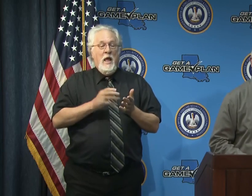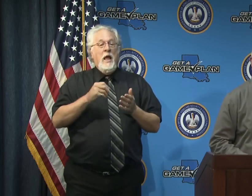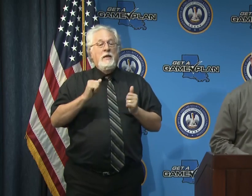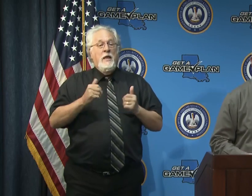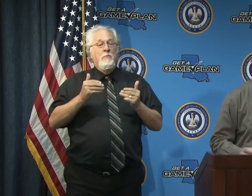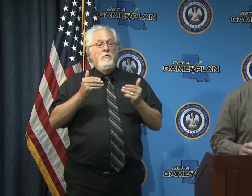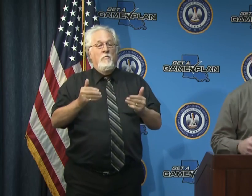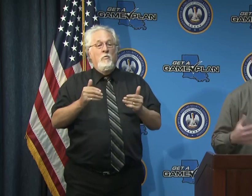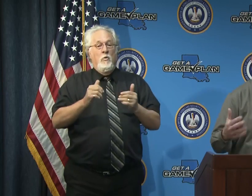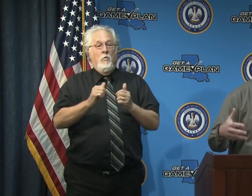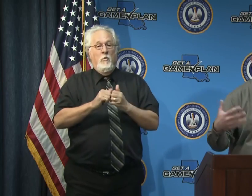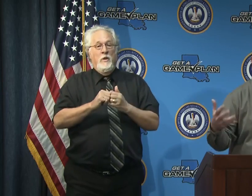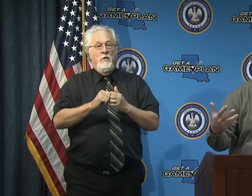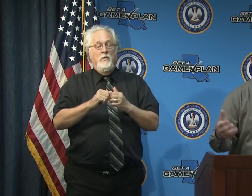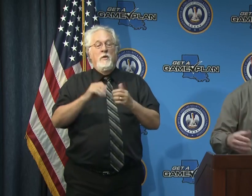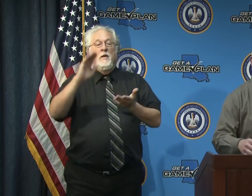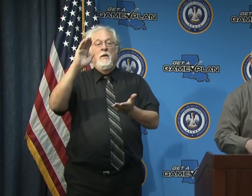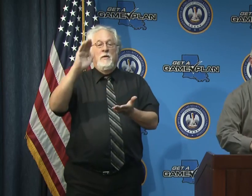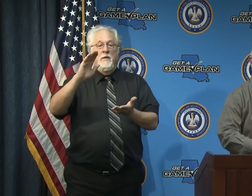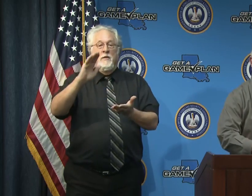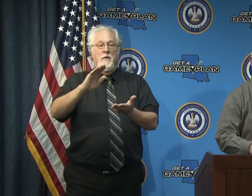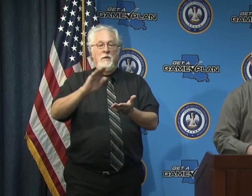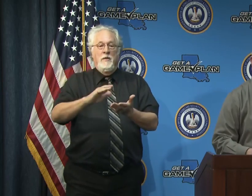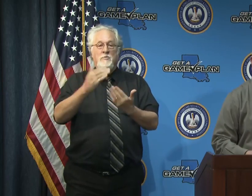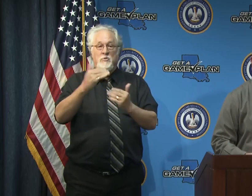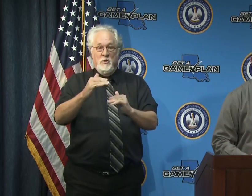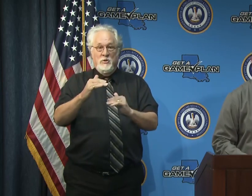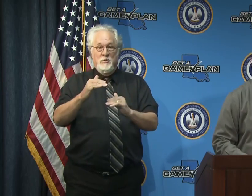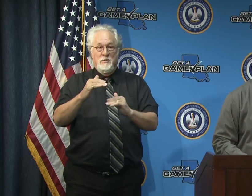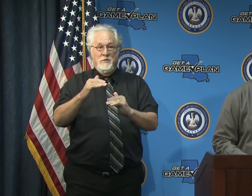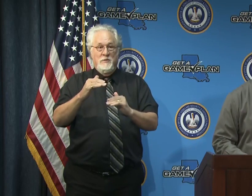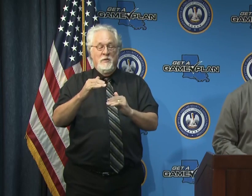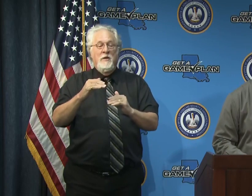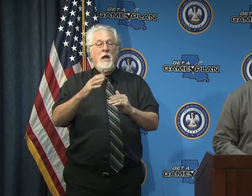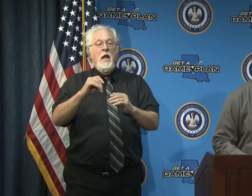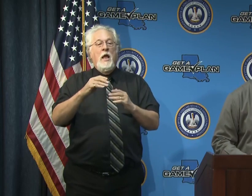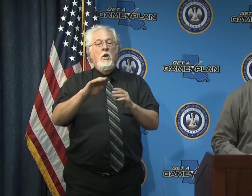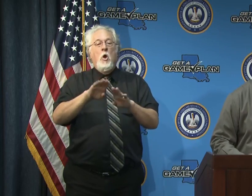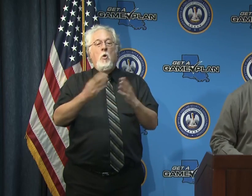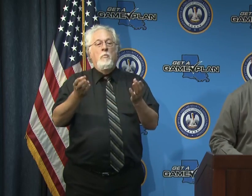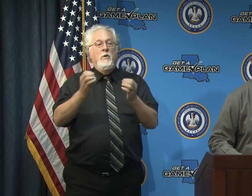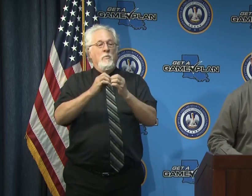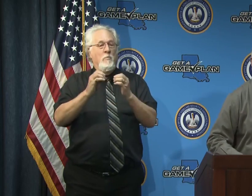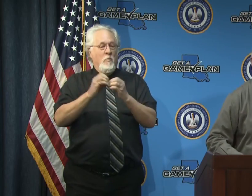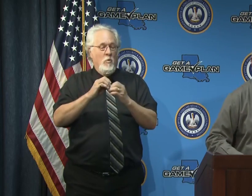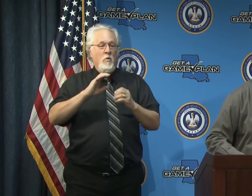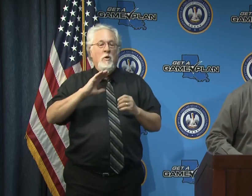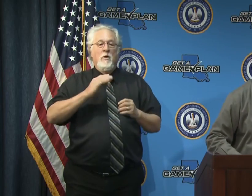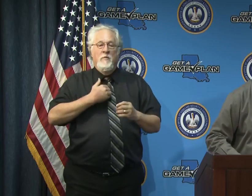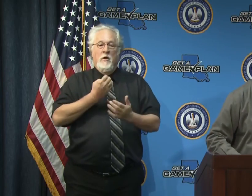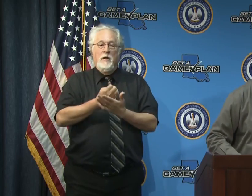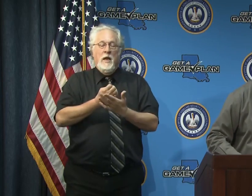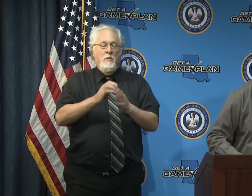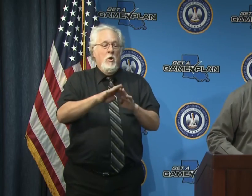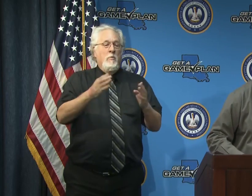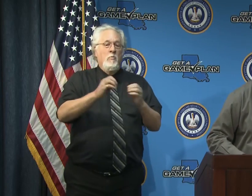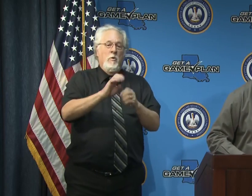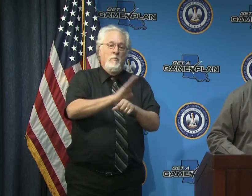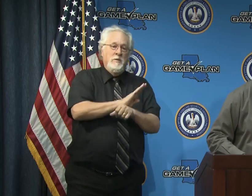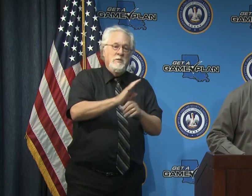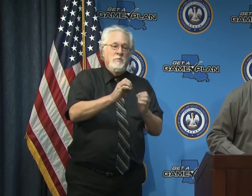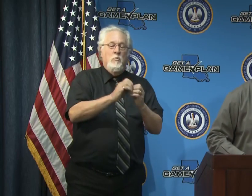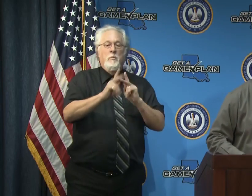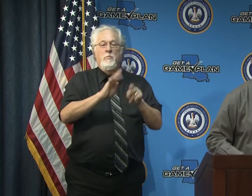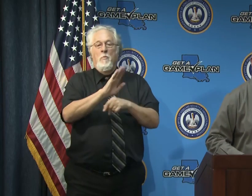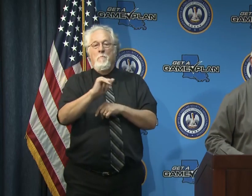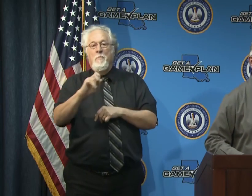move forward with the continued easing of restrictions uh and and open up more of our economy get more of our businesses open get more people back to